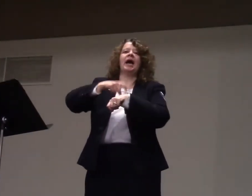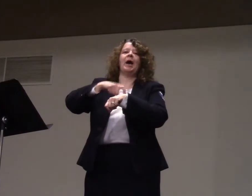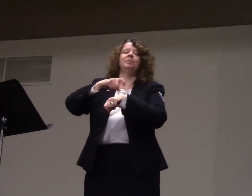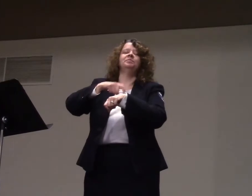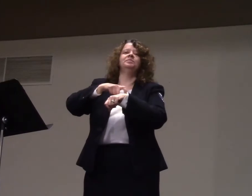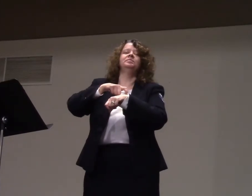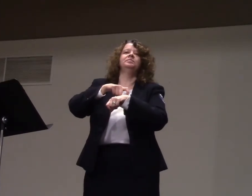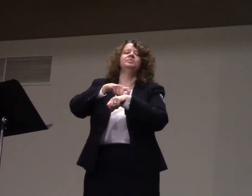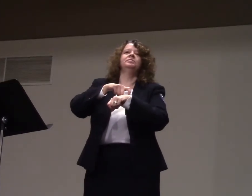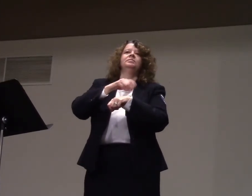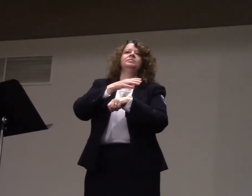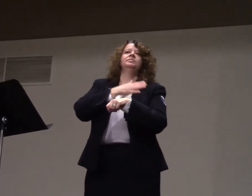And another time,